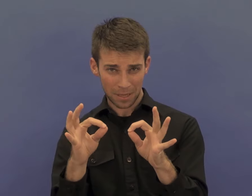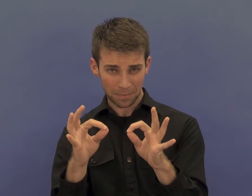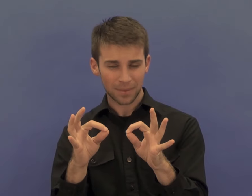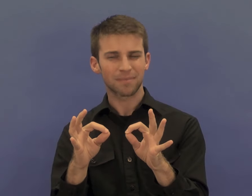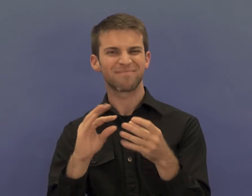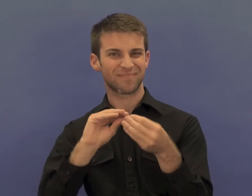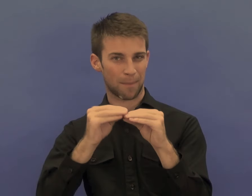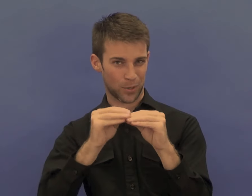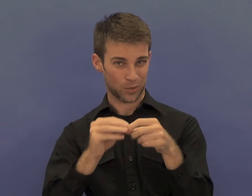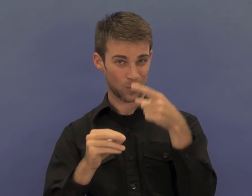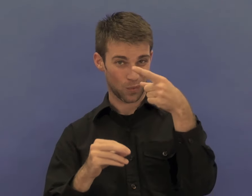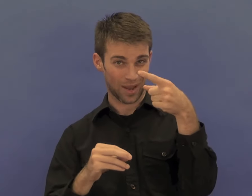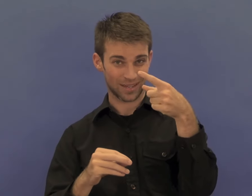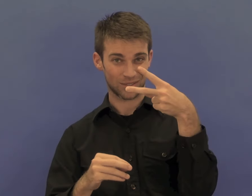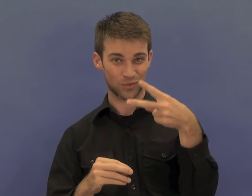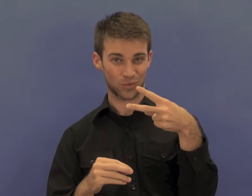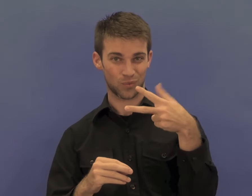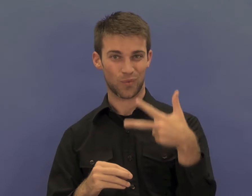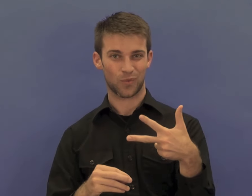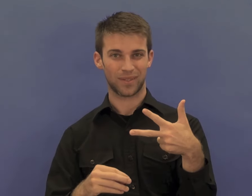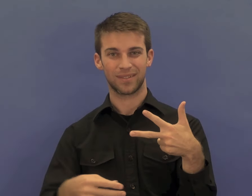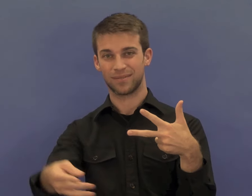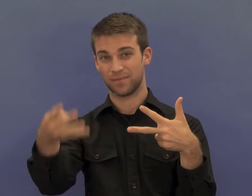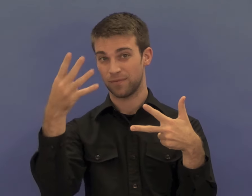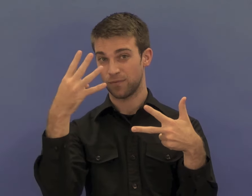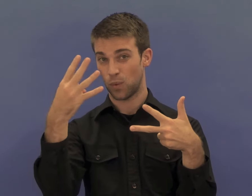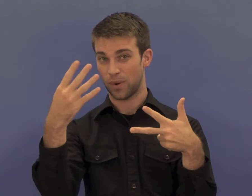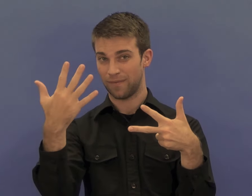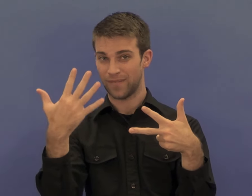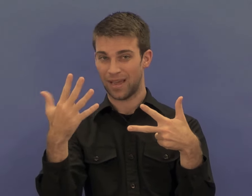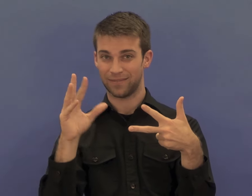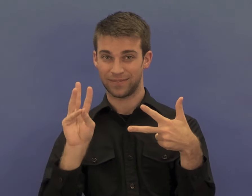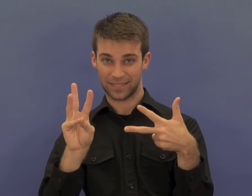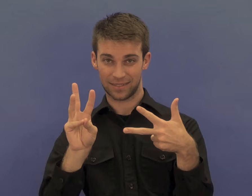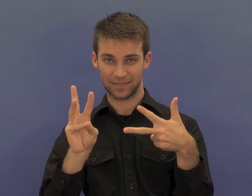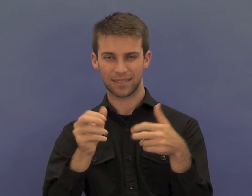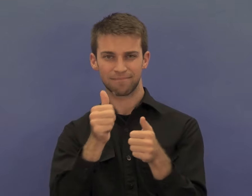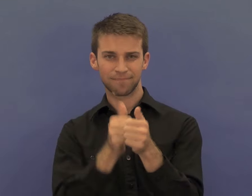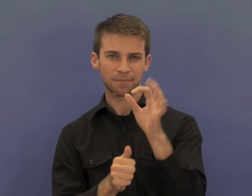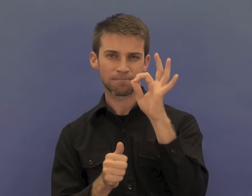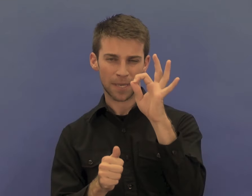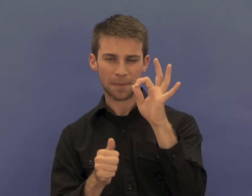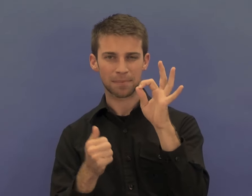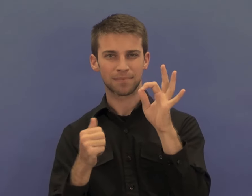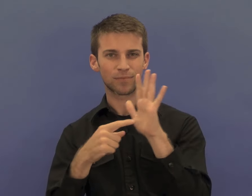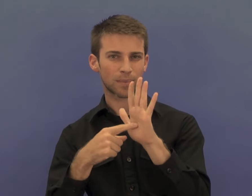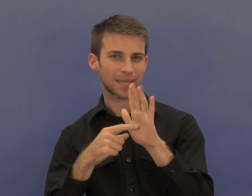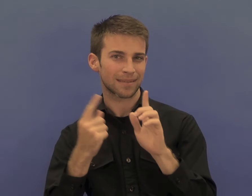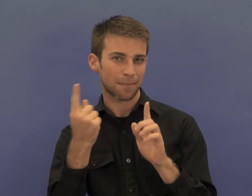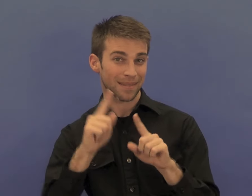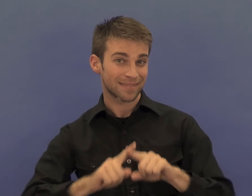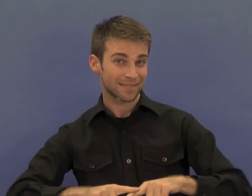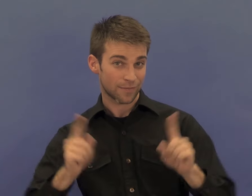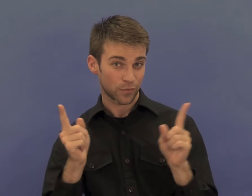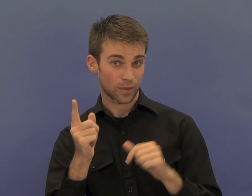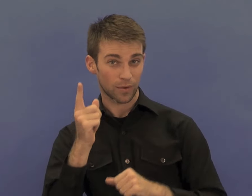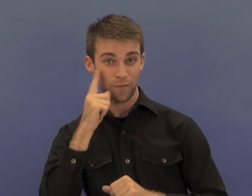vertical columns. Dots one, two, and three on the left, and four, five, and six on the right. For